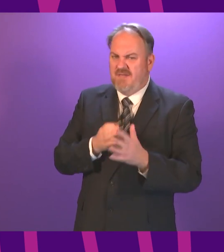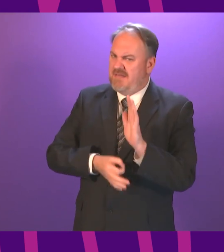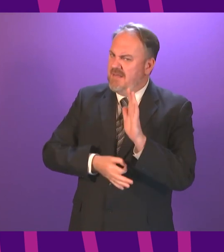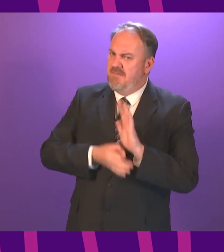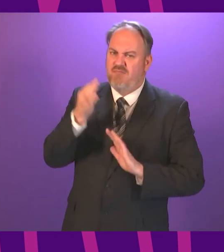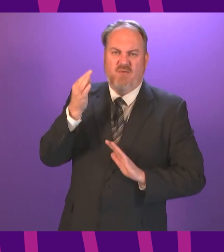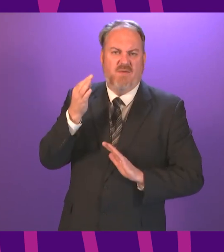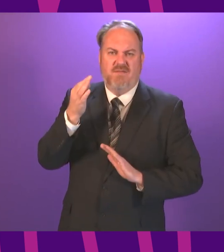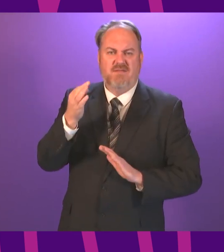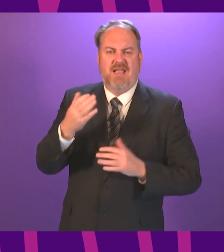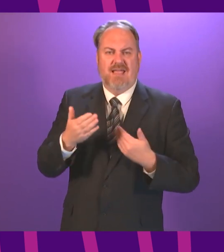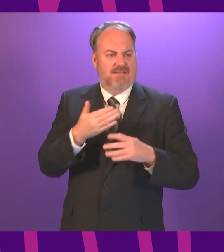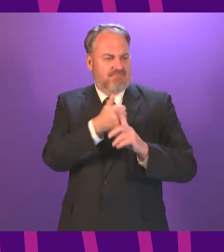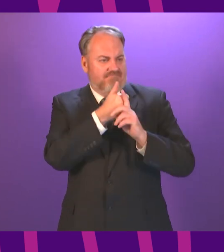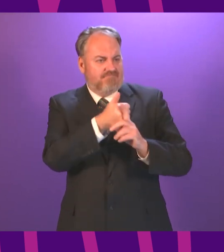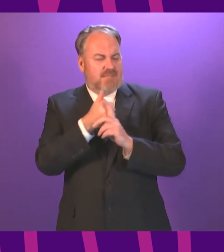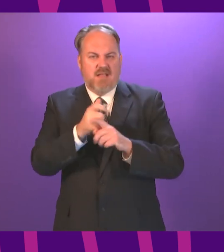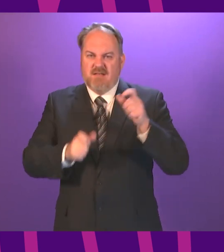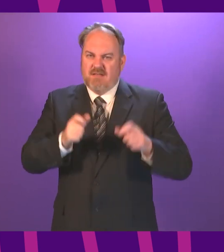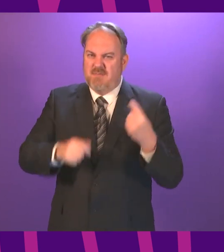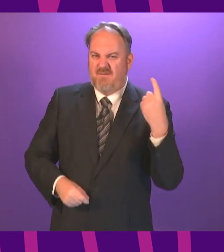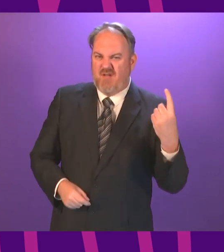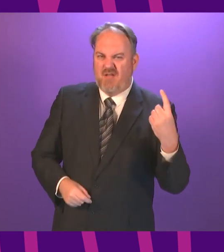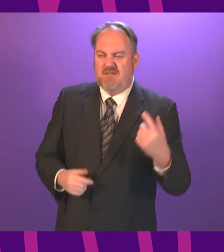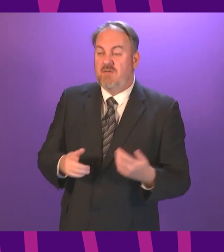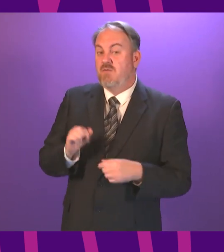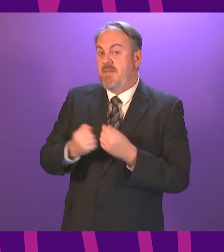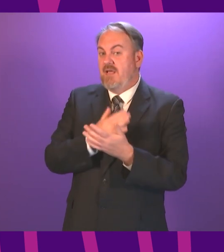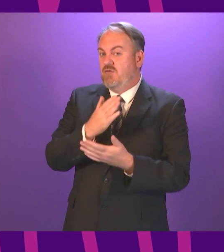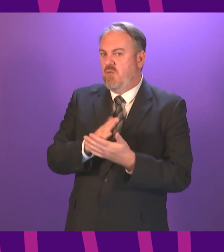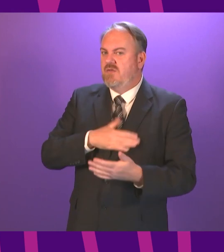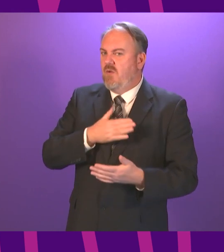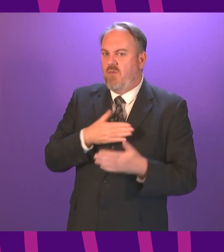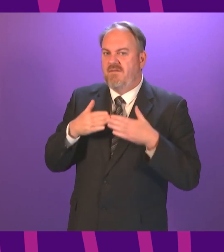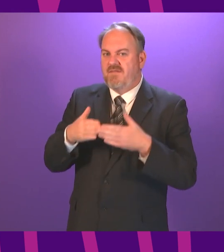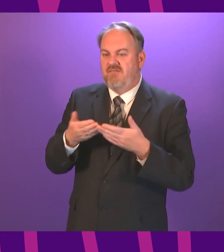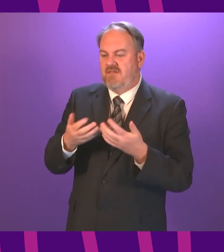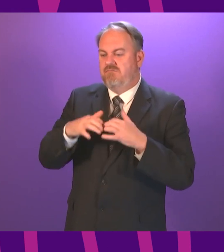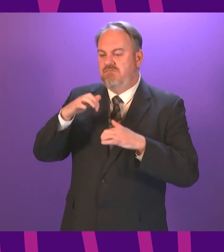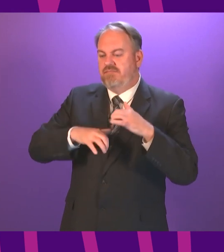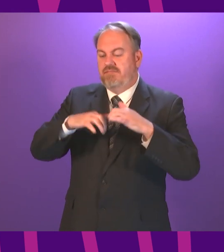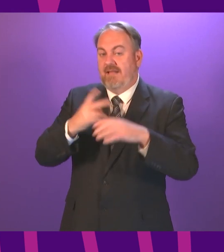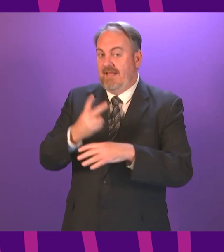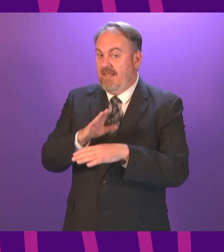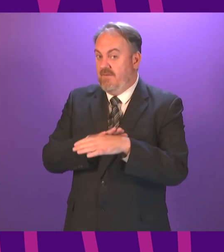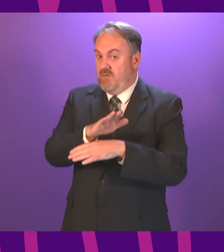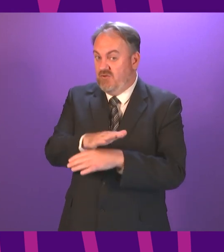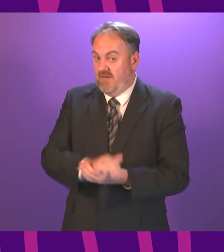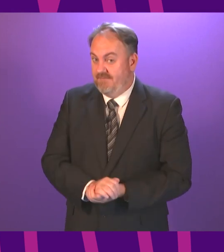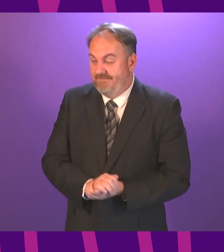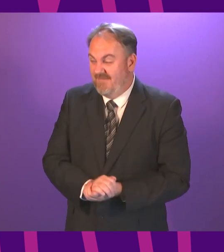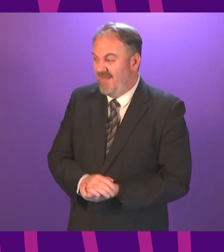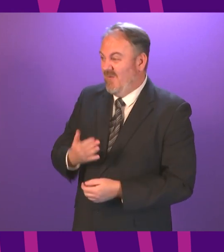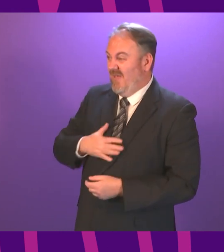improve contingency planning in the event of future ferry disruptions? Minister. I think, Presiding Officer, that touches on what I just